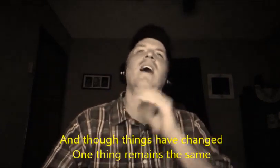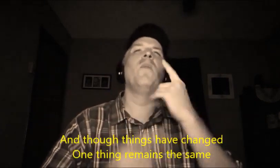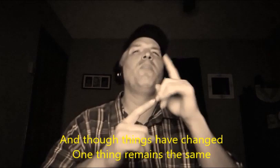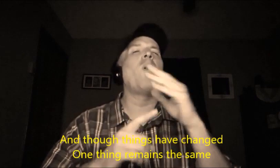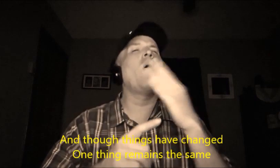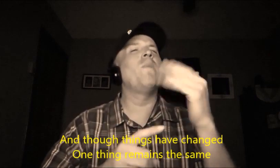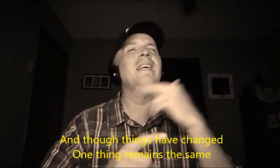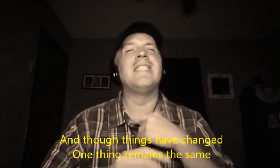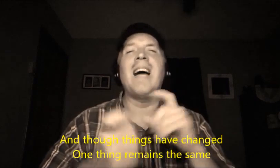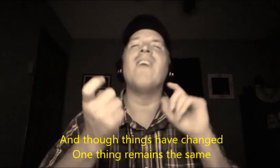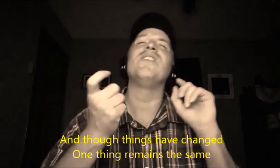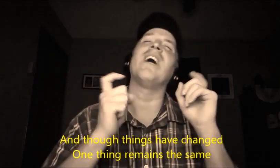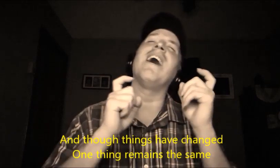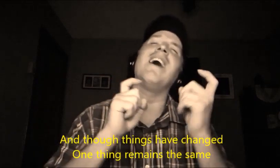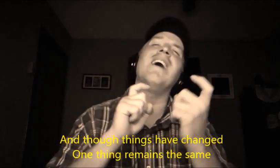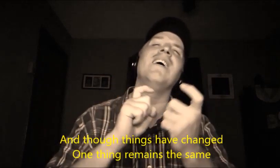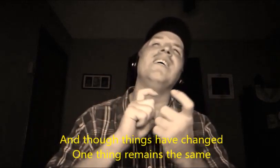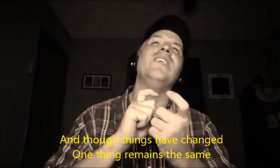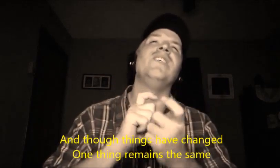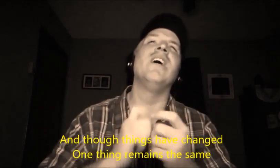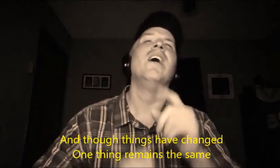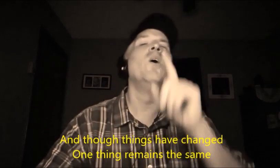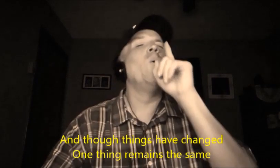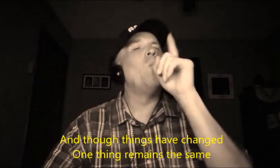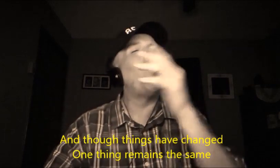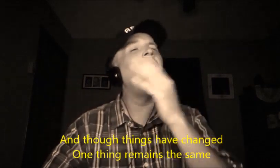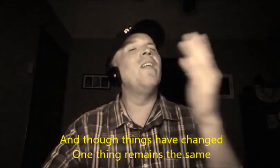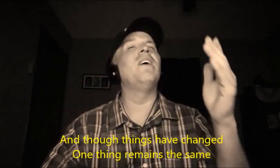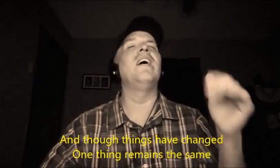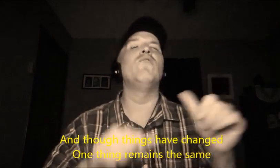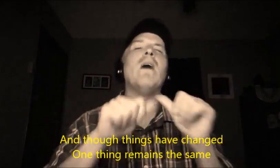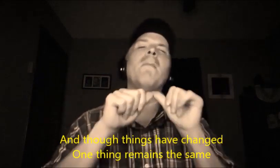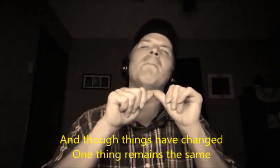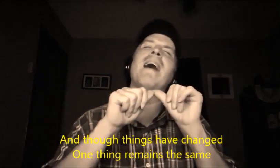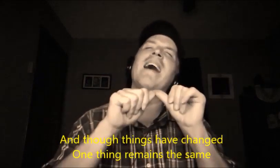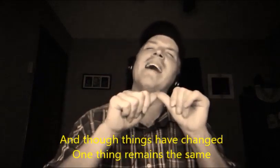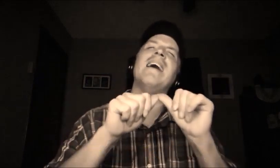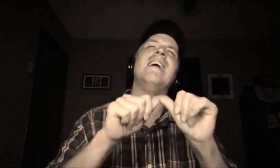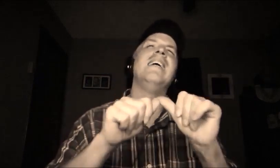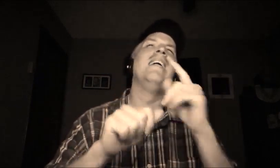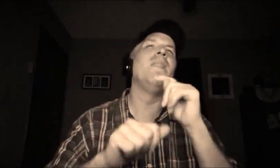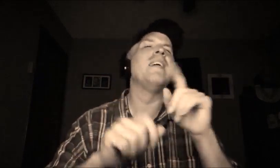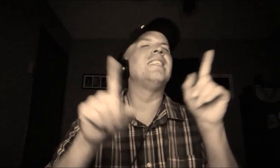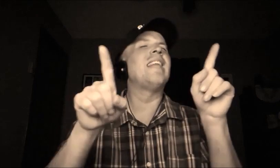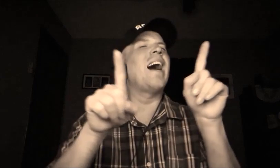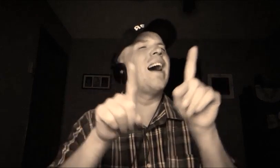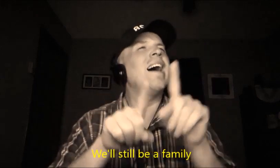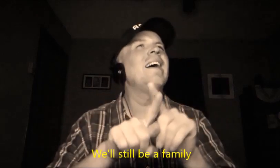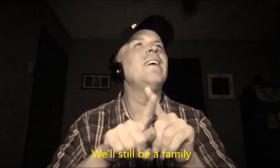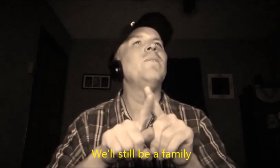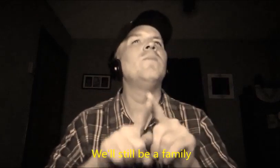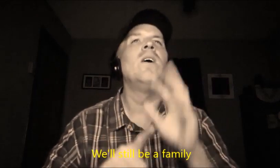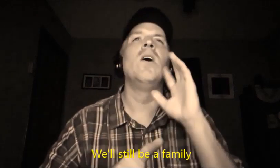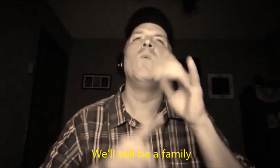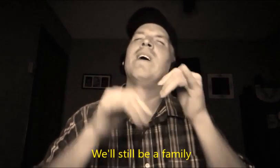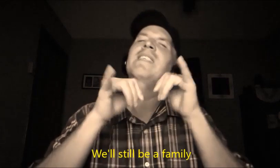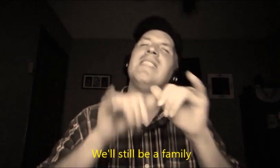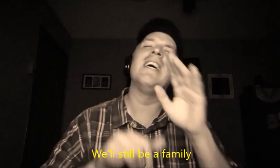though things have changed One thing remains the same We'll still